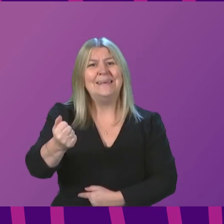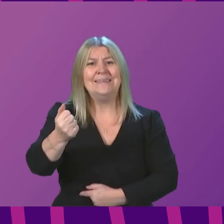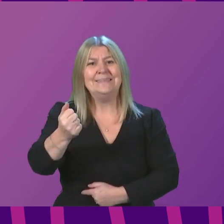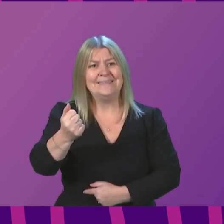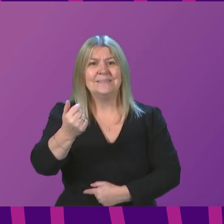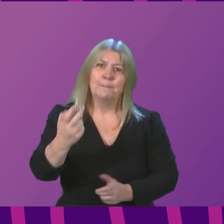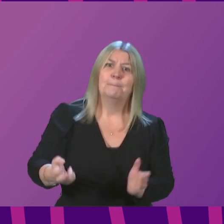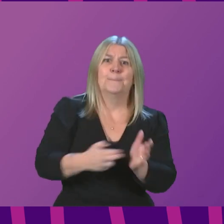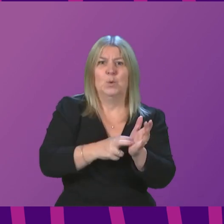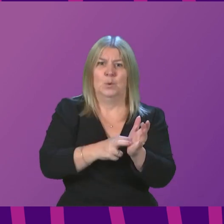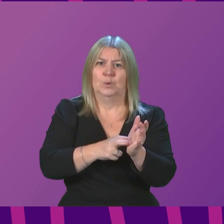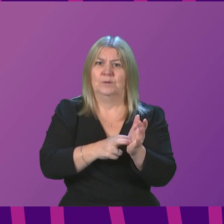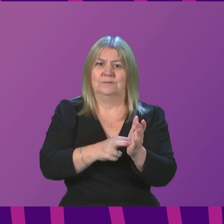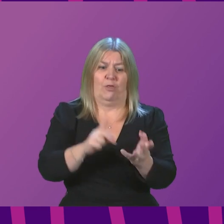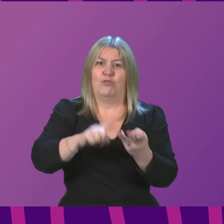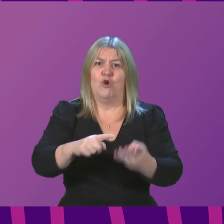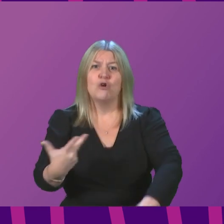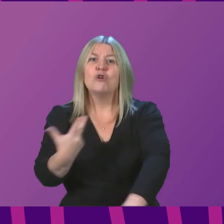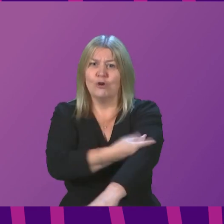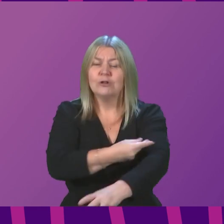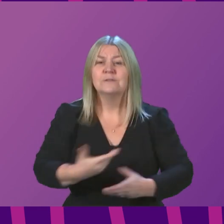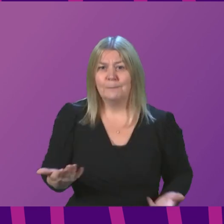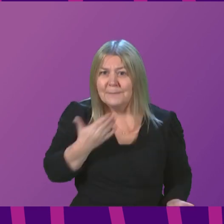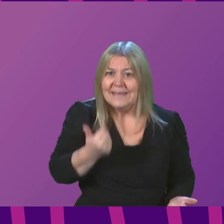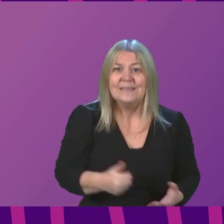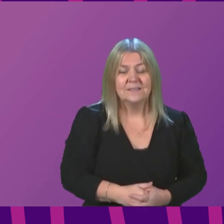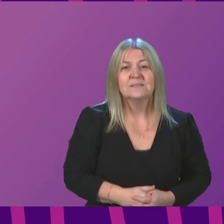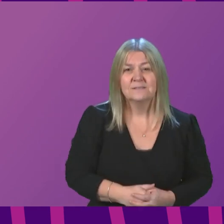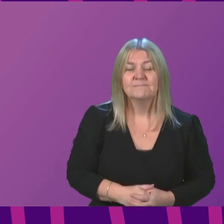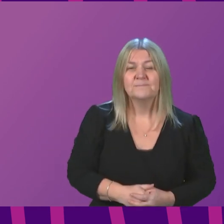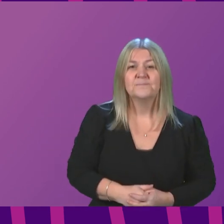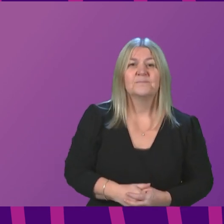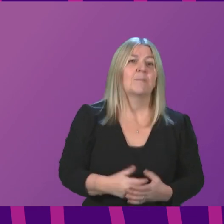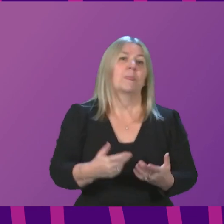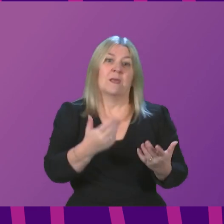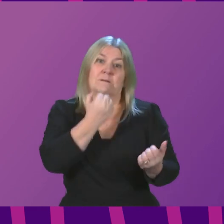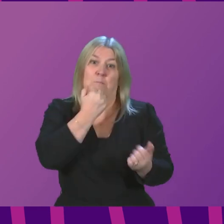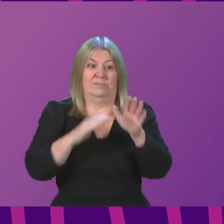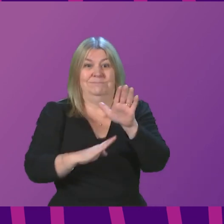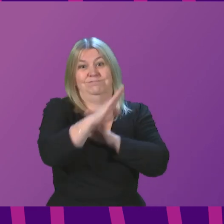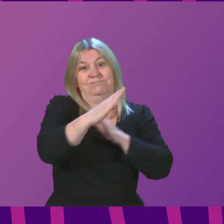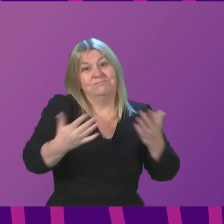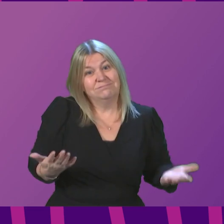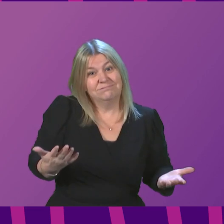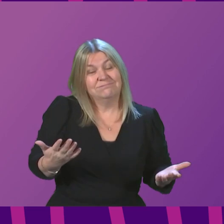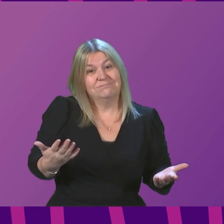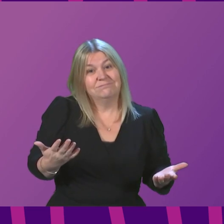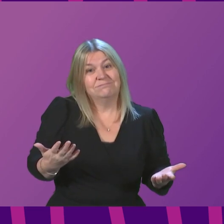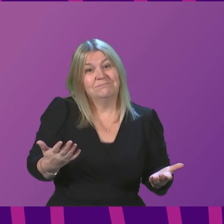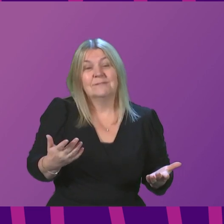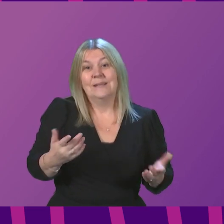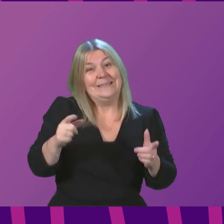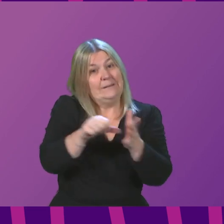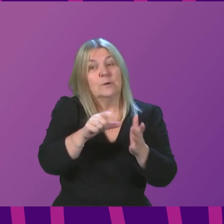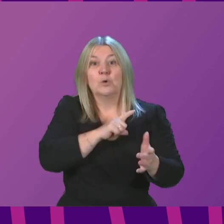High numbers of positive cases are making things more difficult, because if you get the virus, you cannot get the vaccine for a period